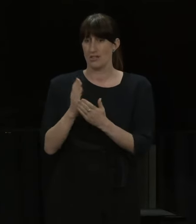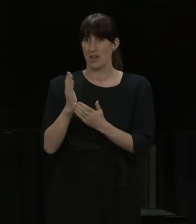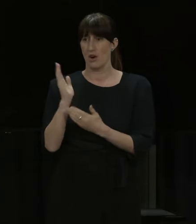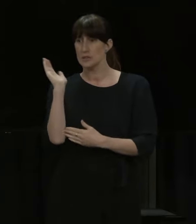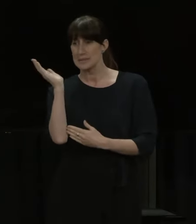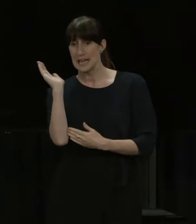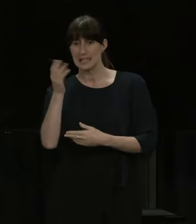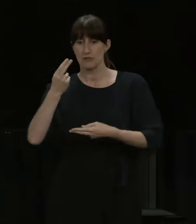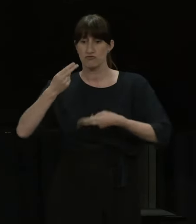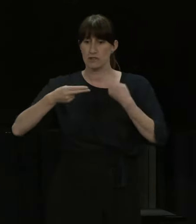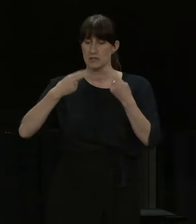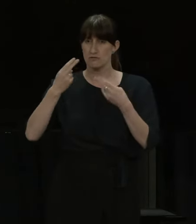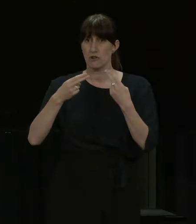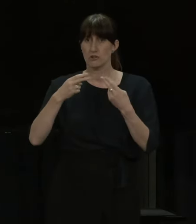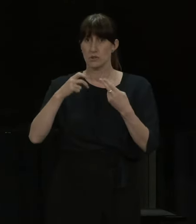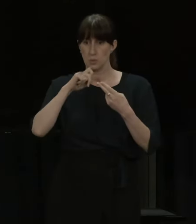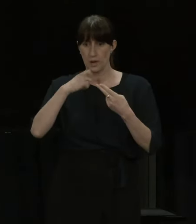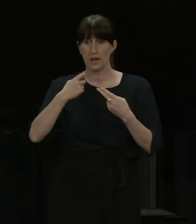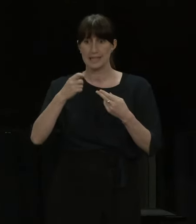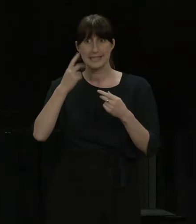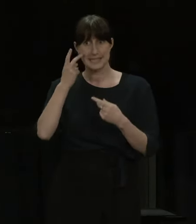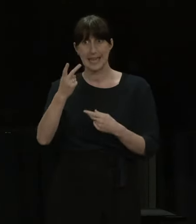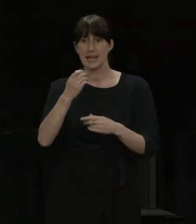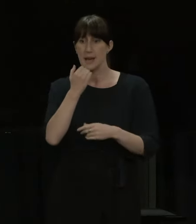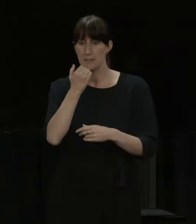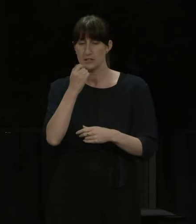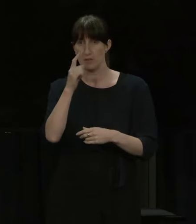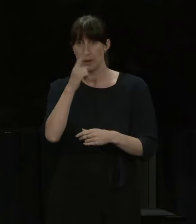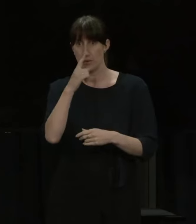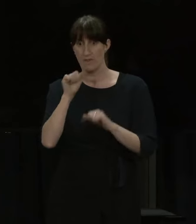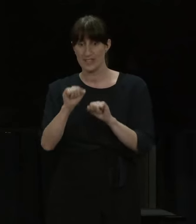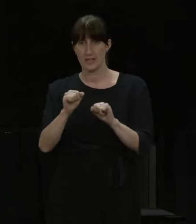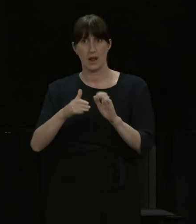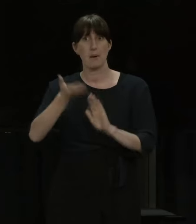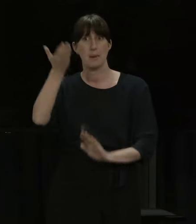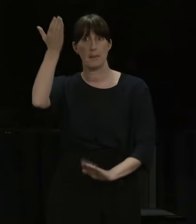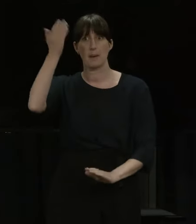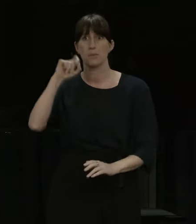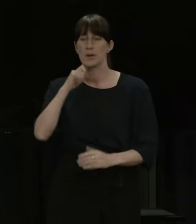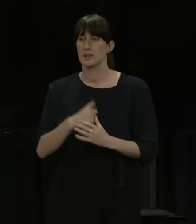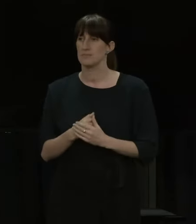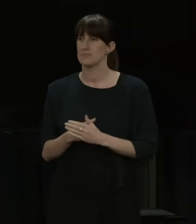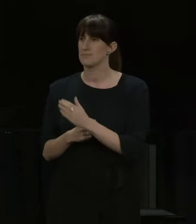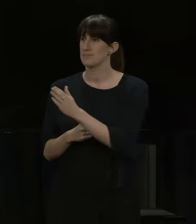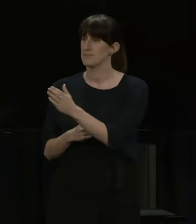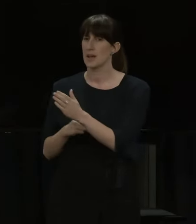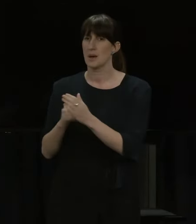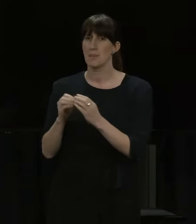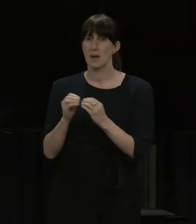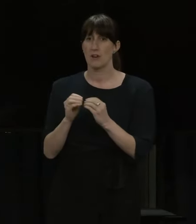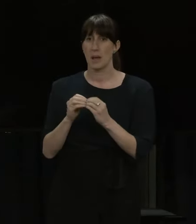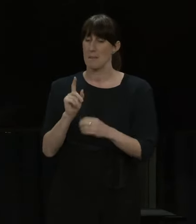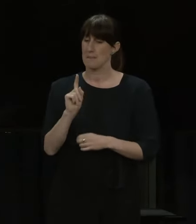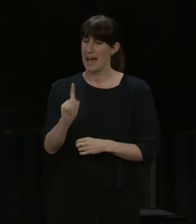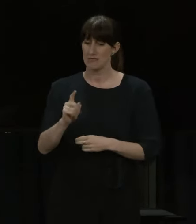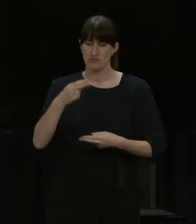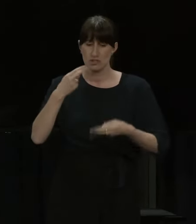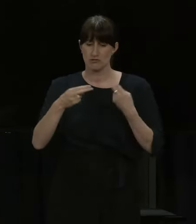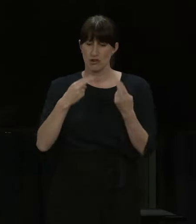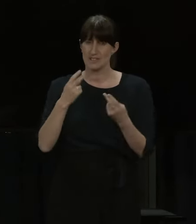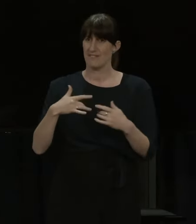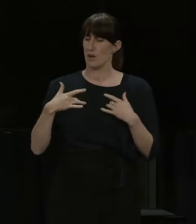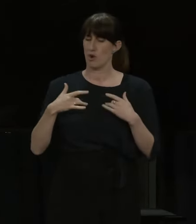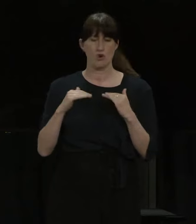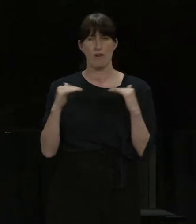see a big surge in demand over the next few weeks. They're saying that they're being unfairly disadvantaged when other